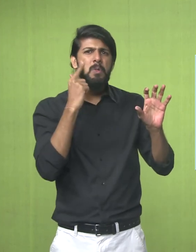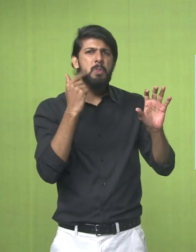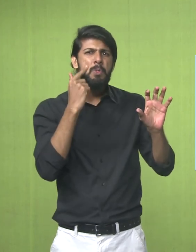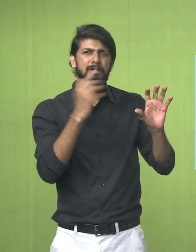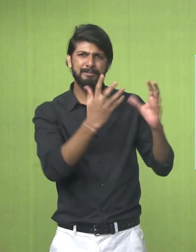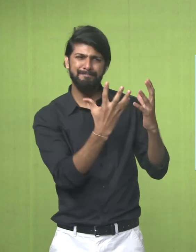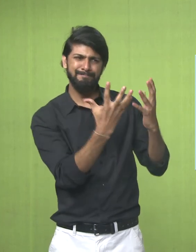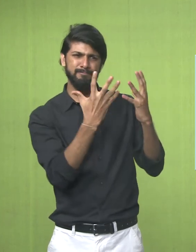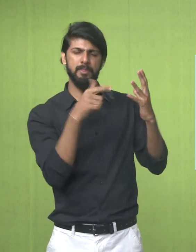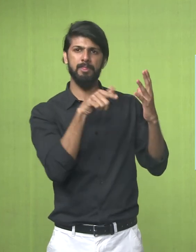buff